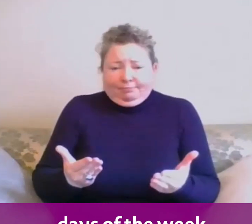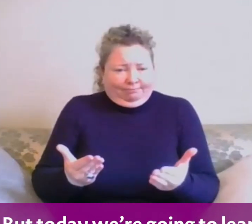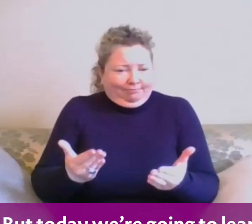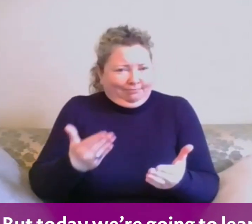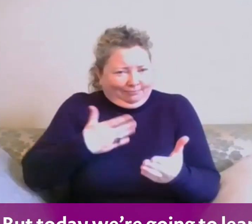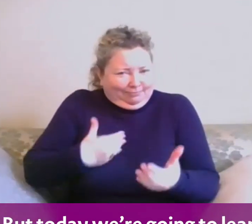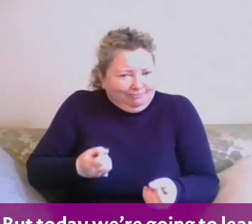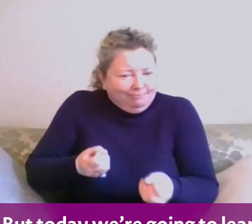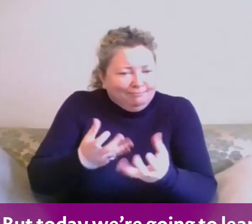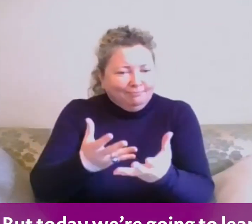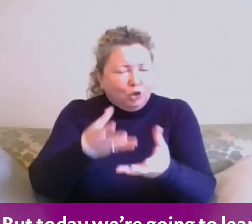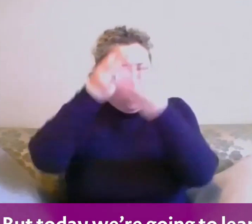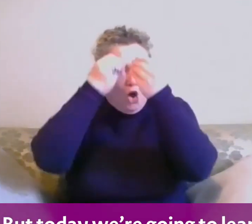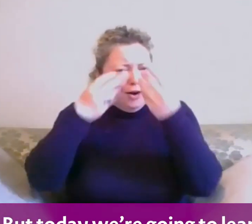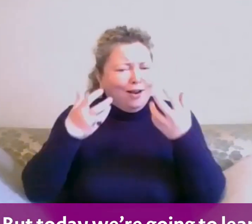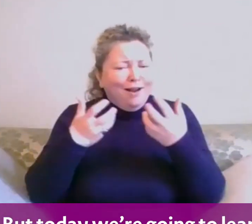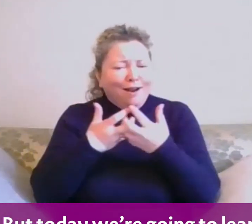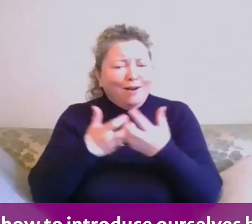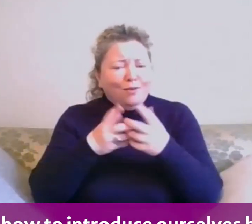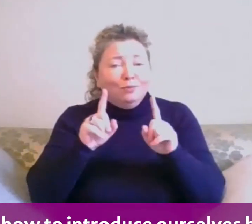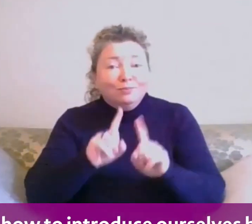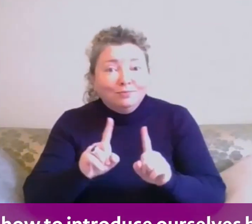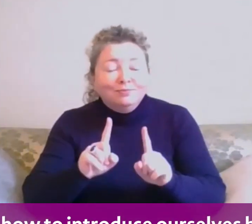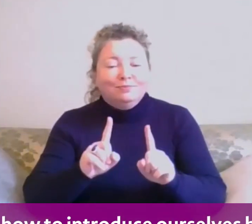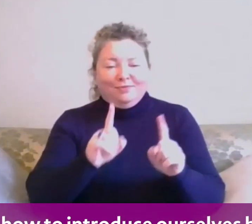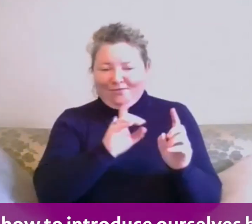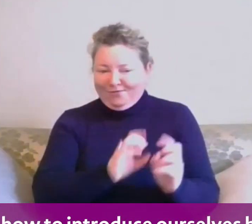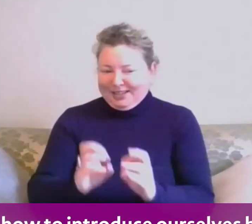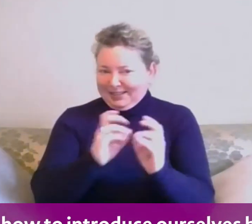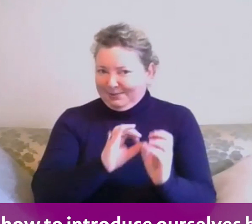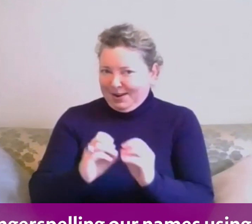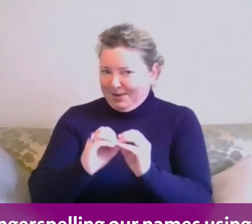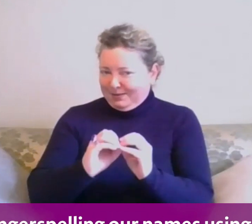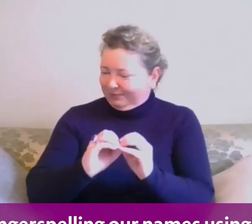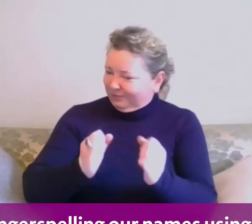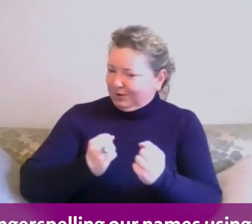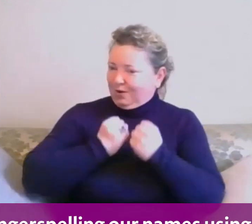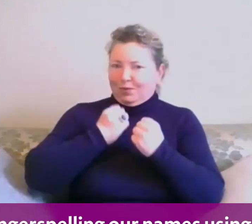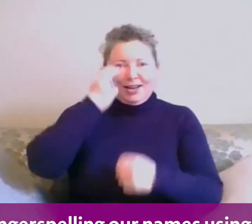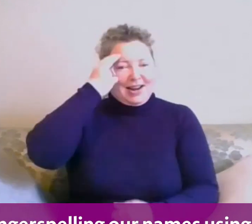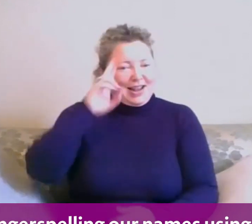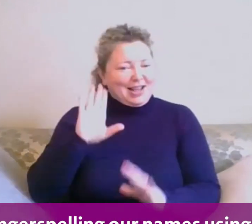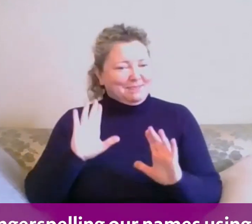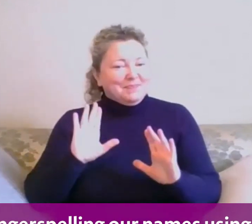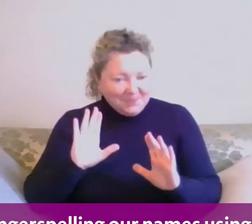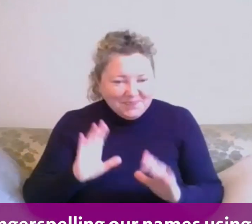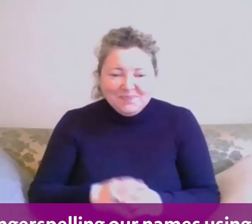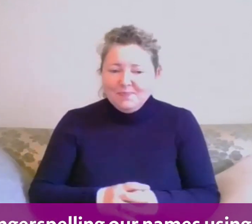But today we're going to learn how to introduce ourselves by fingerspelling our names using the